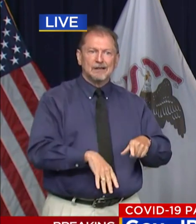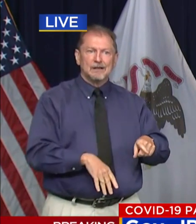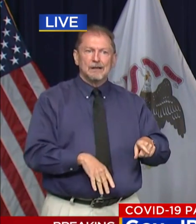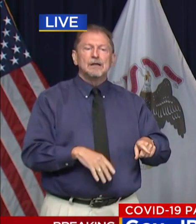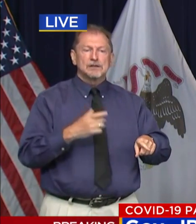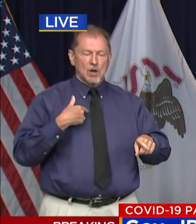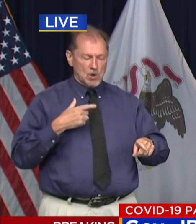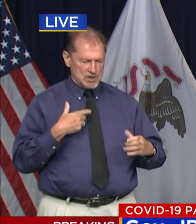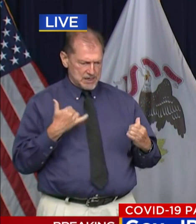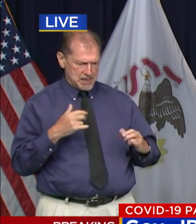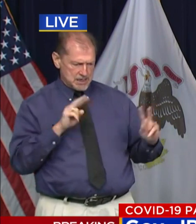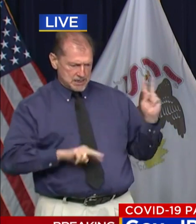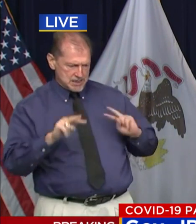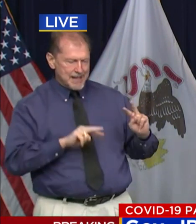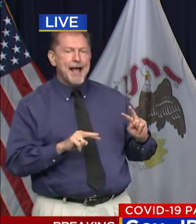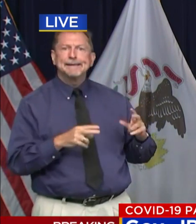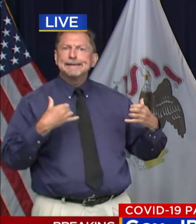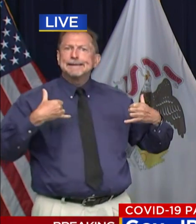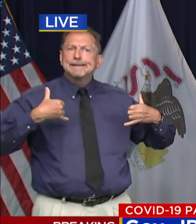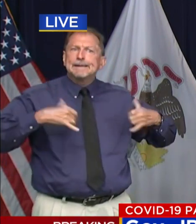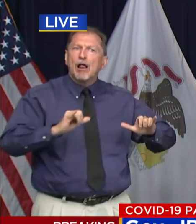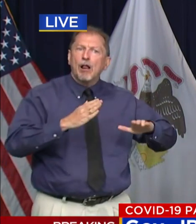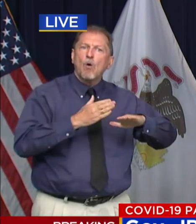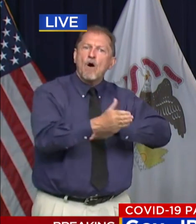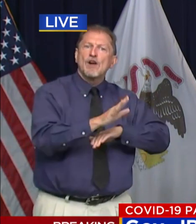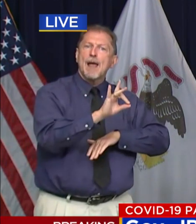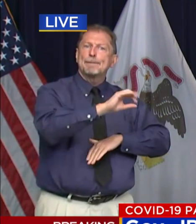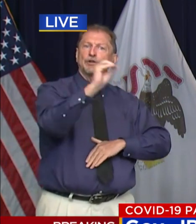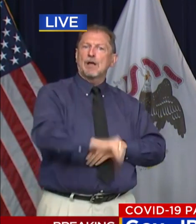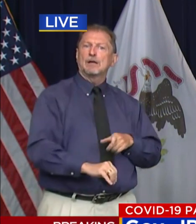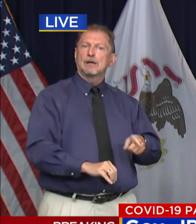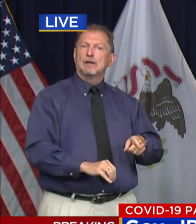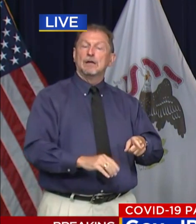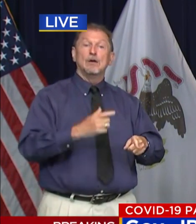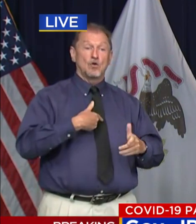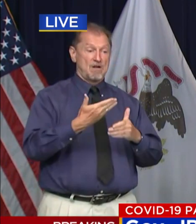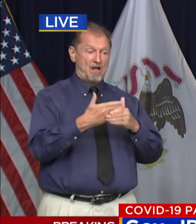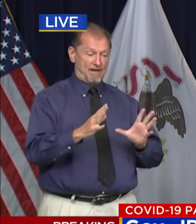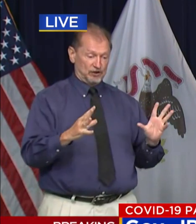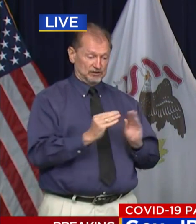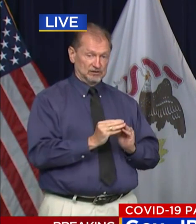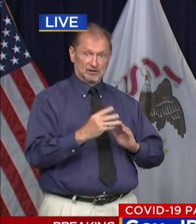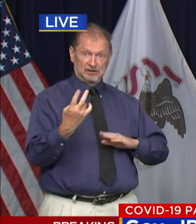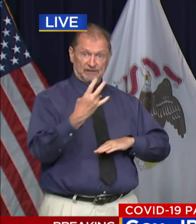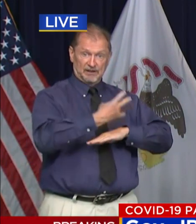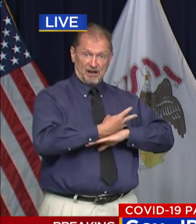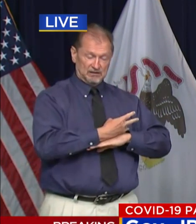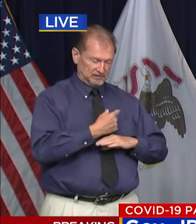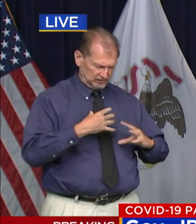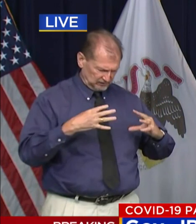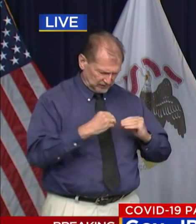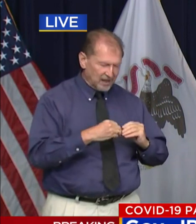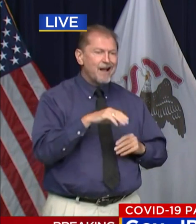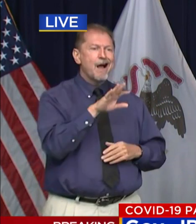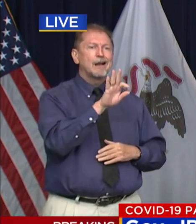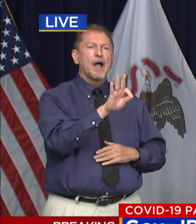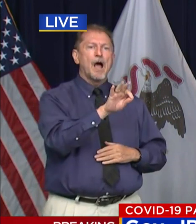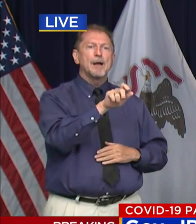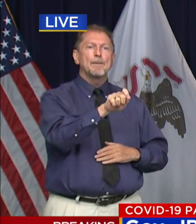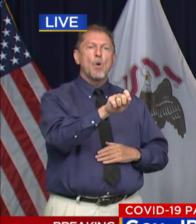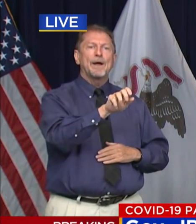rates of over 8 percent, with the current seven-day rolling average sitting at 9.6 percent.